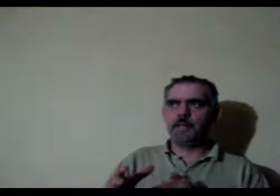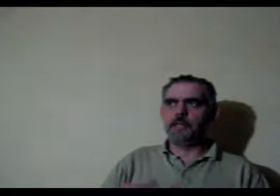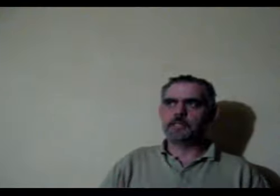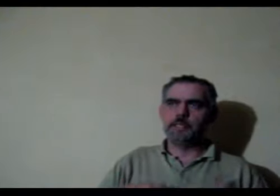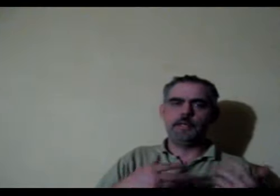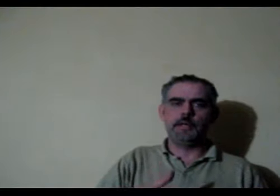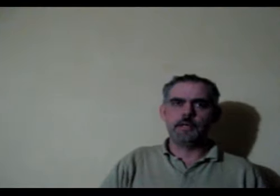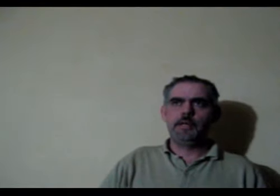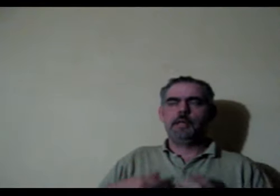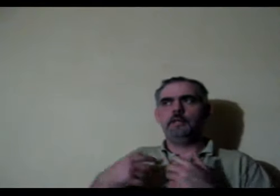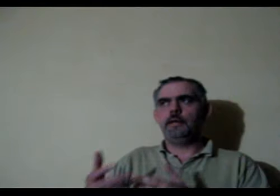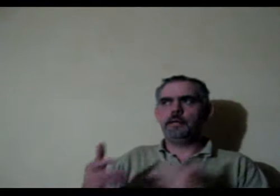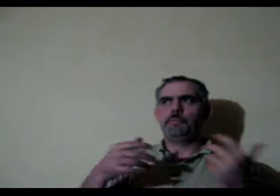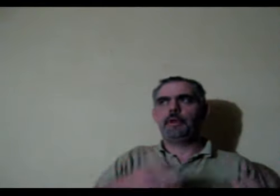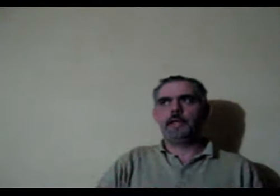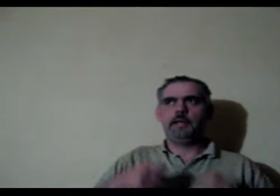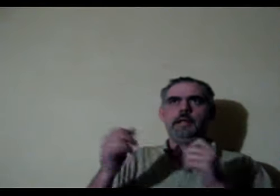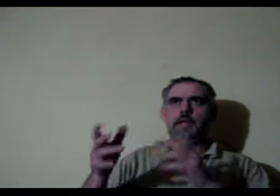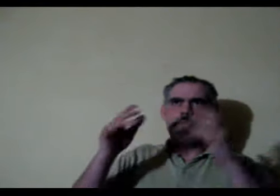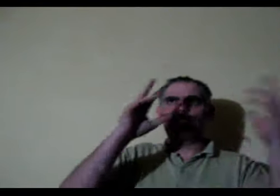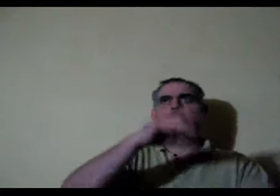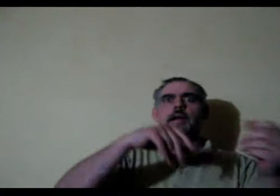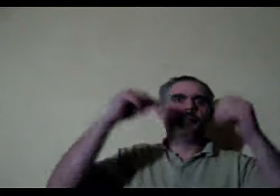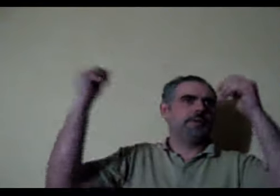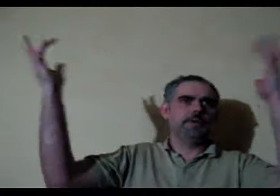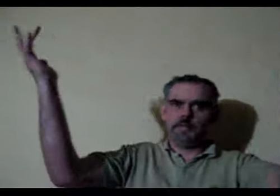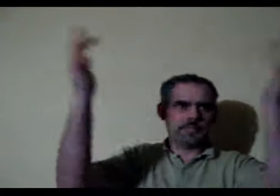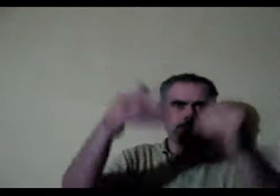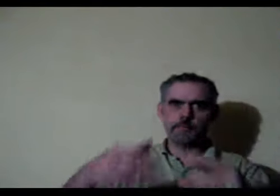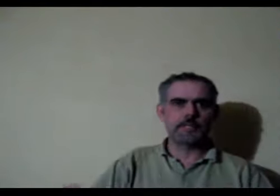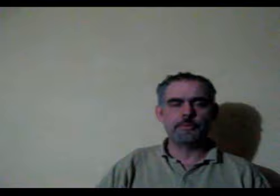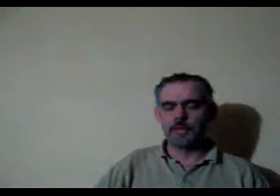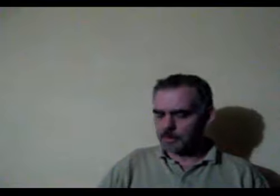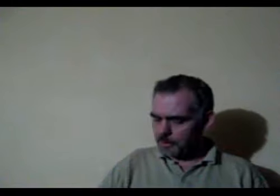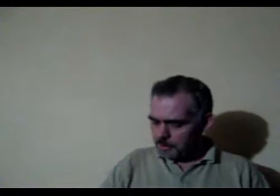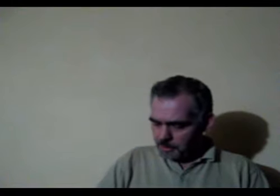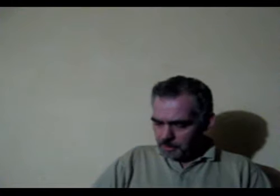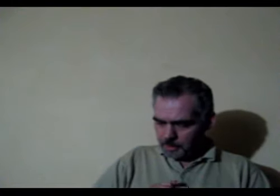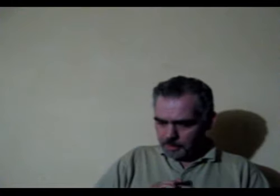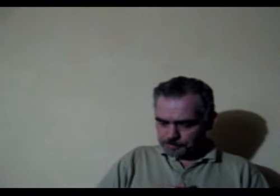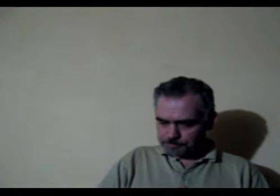playing is learning learning playing games life it's all the same thing um